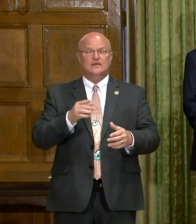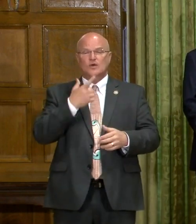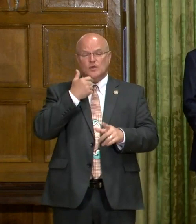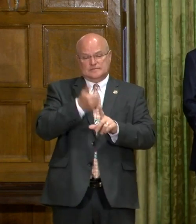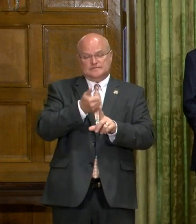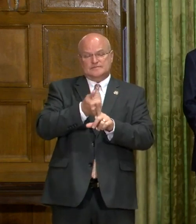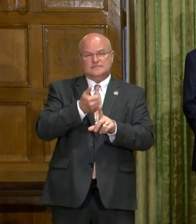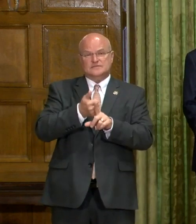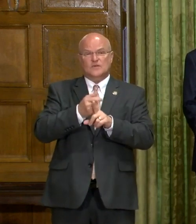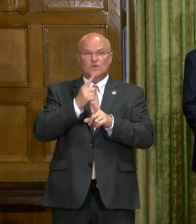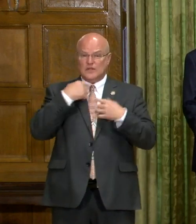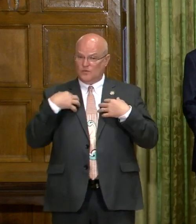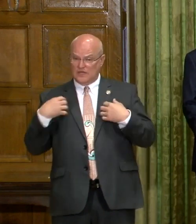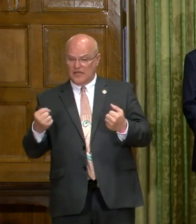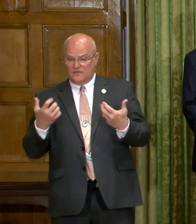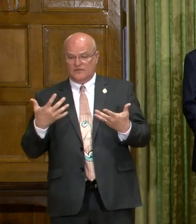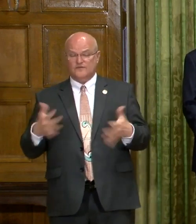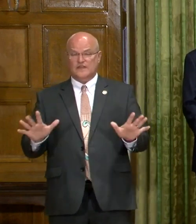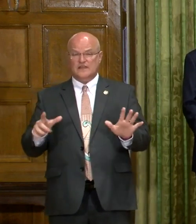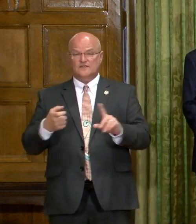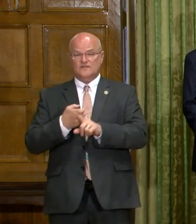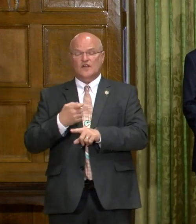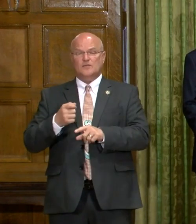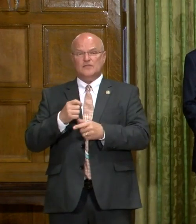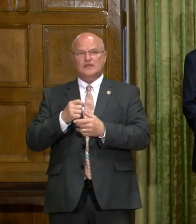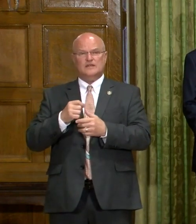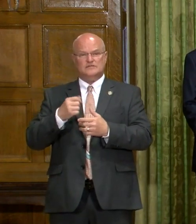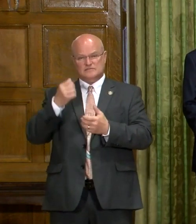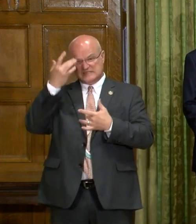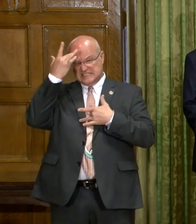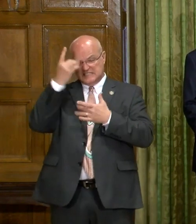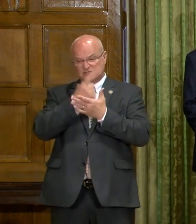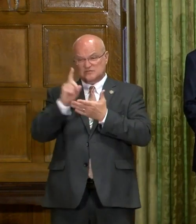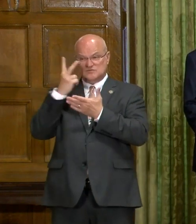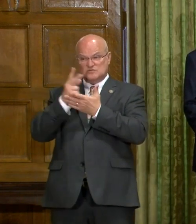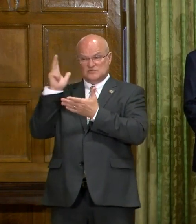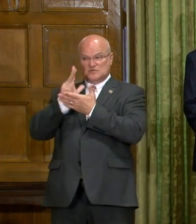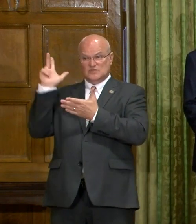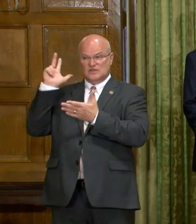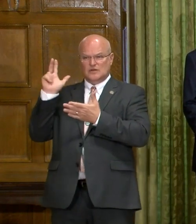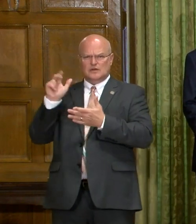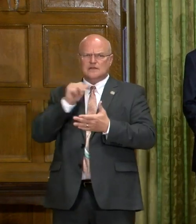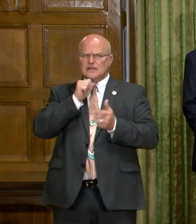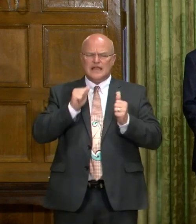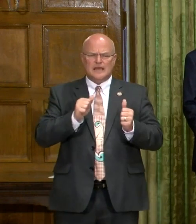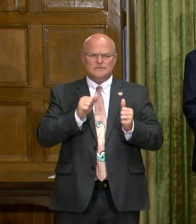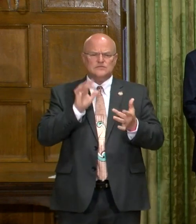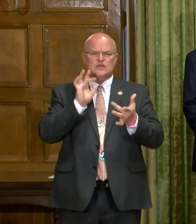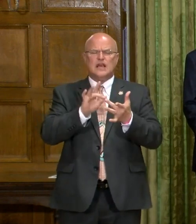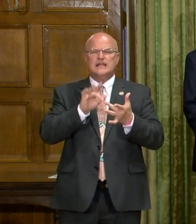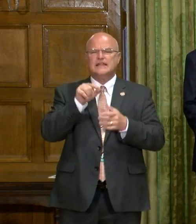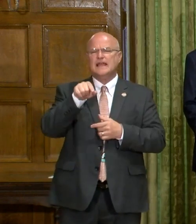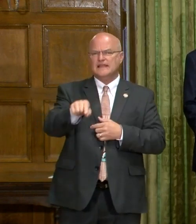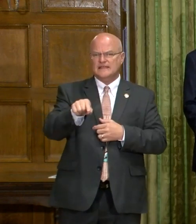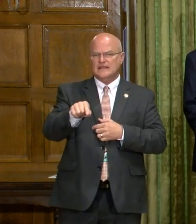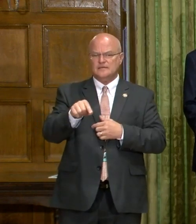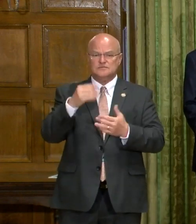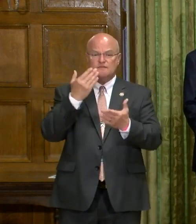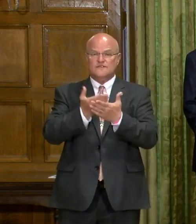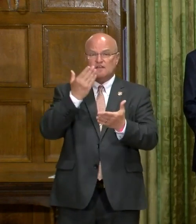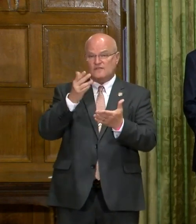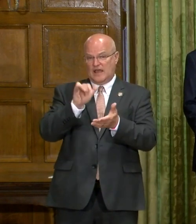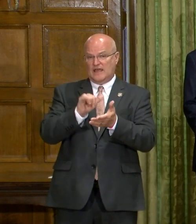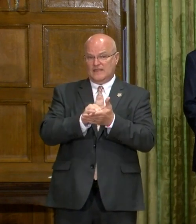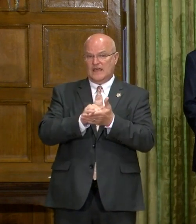really had recovered from their infection weeks ago, but for whatever reason we weren't able to contact them to